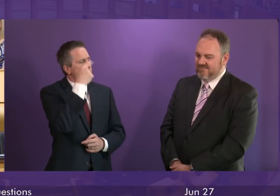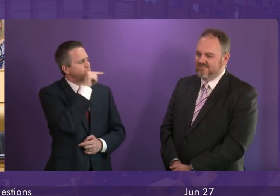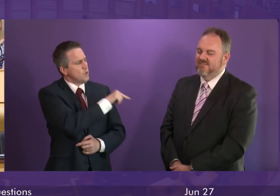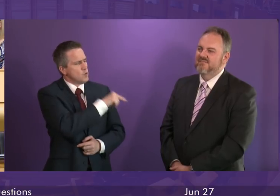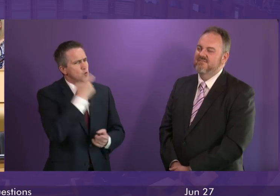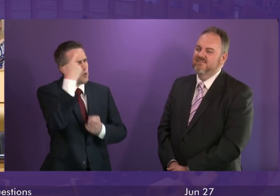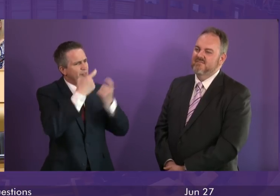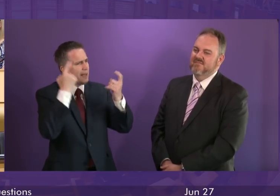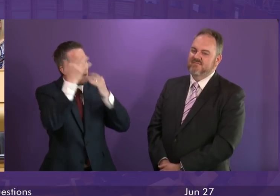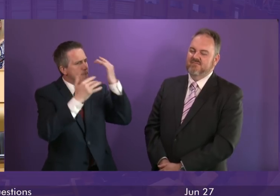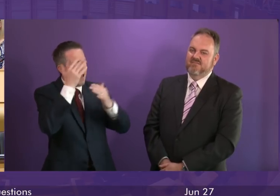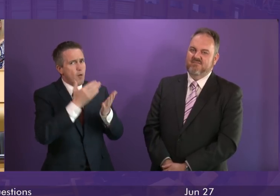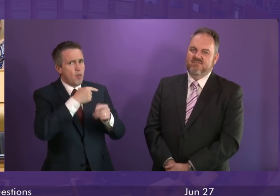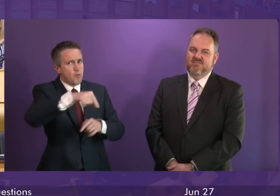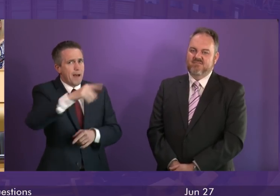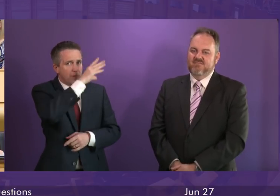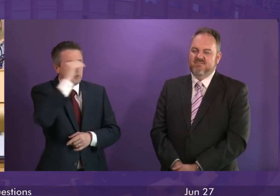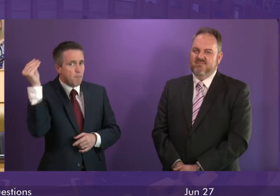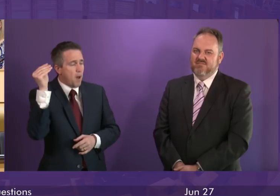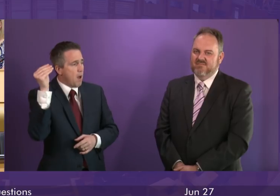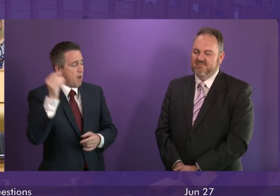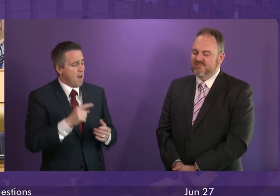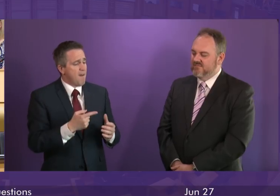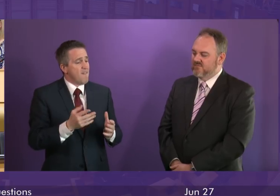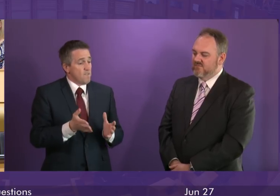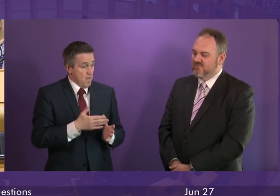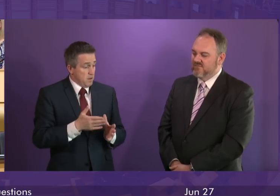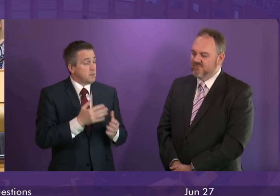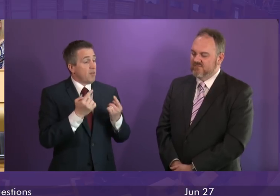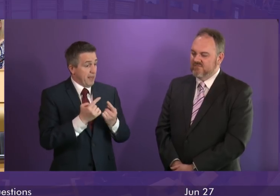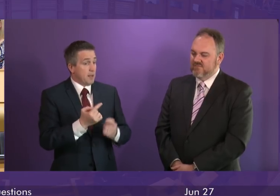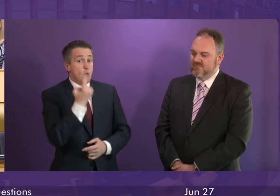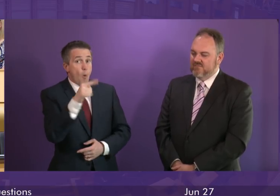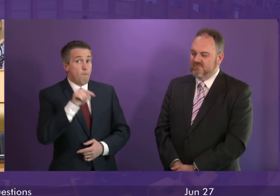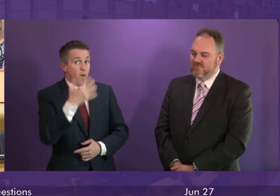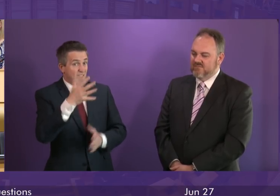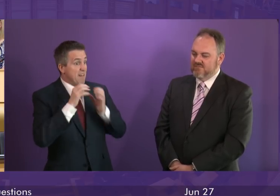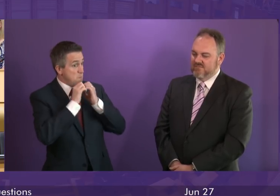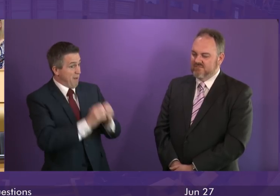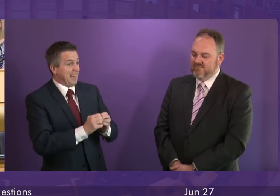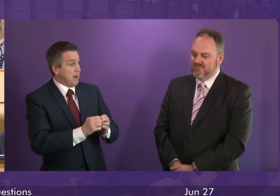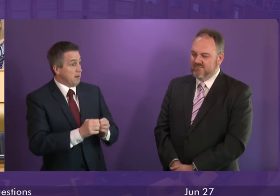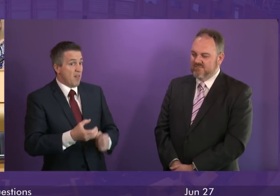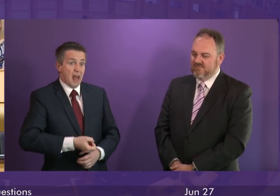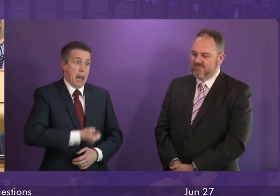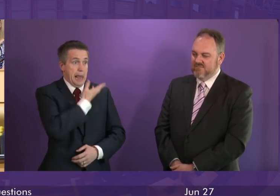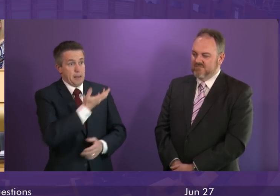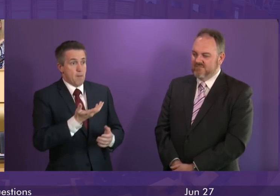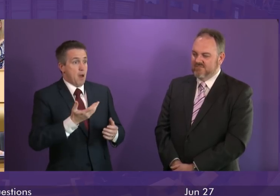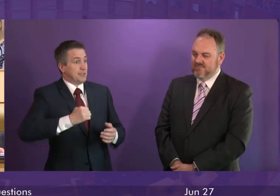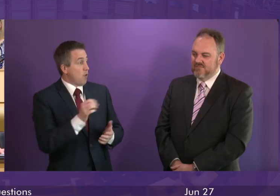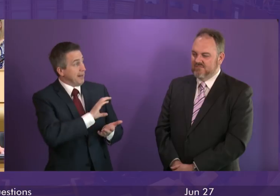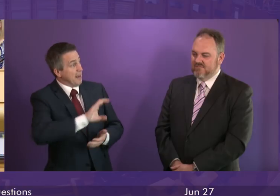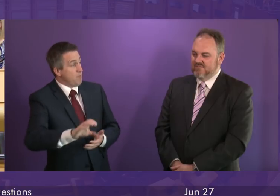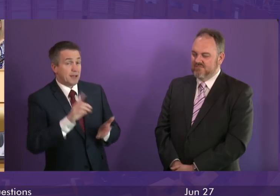to ponder over the summer recess. The first I've already mentioned, the £1.5 billion that the last Labour government gave back to the